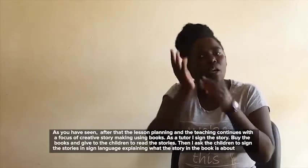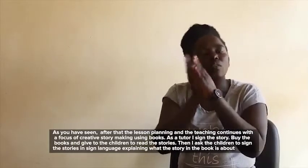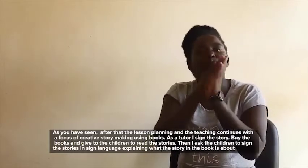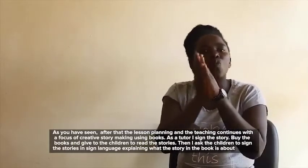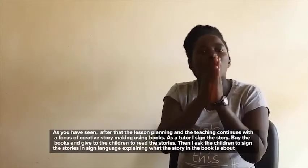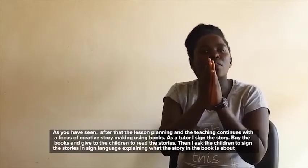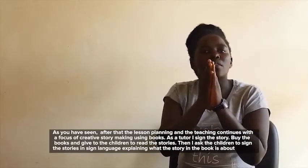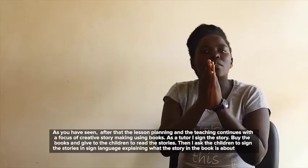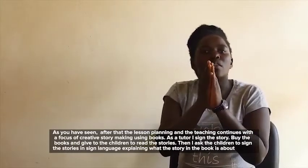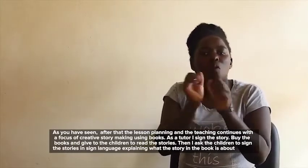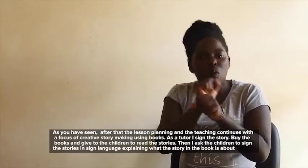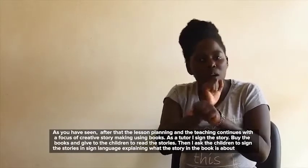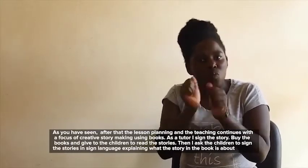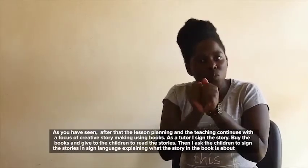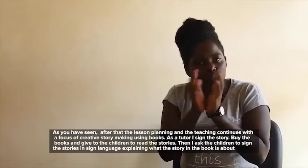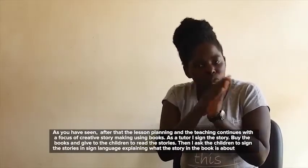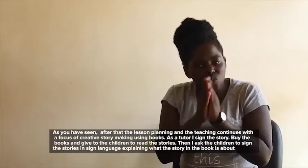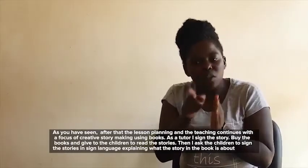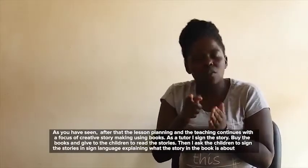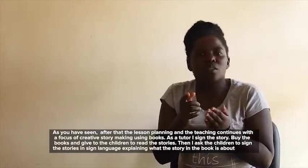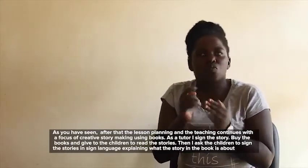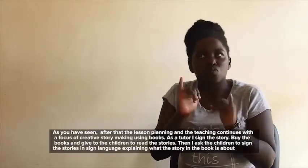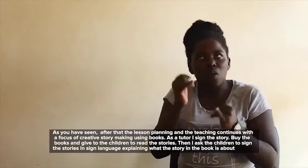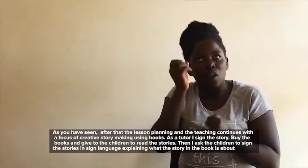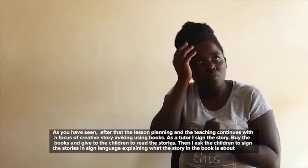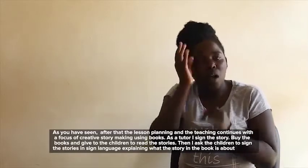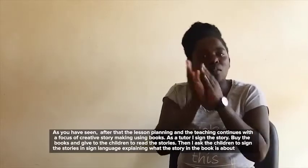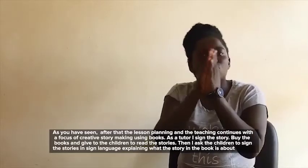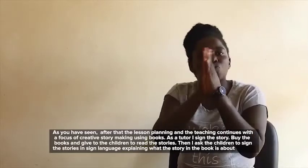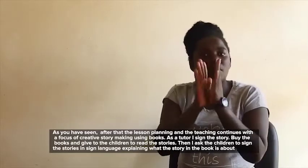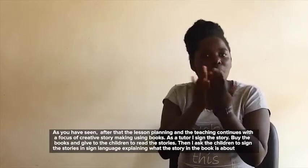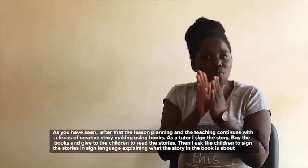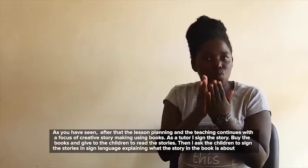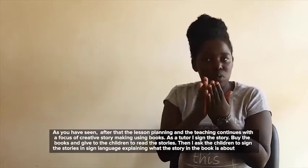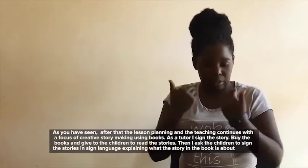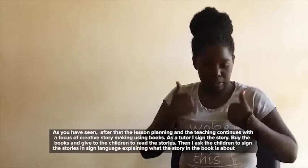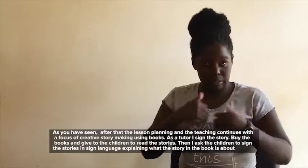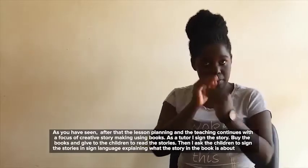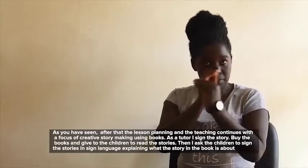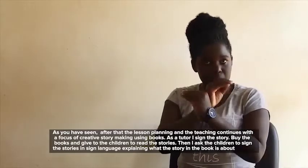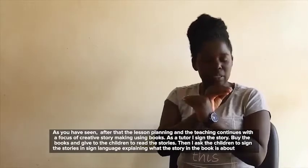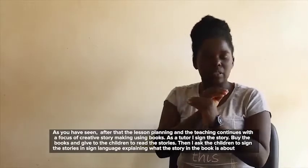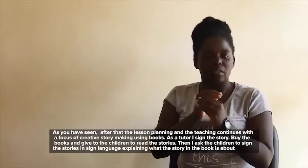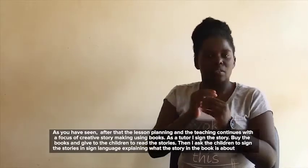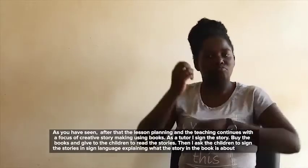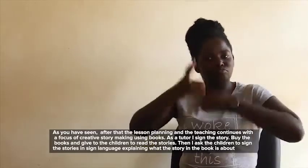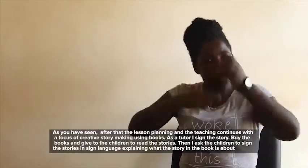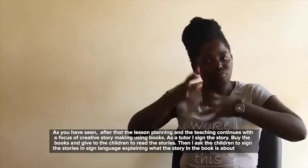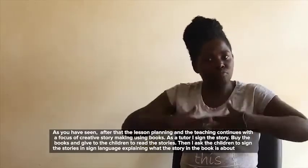with the focus of creative story making, using books. So as a tutor,